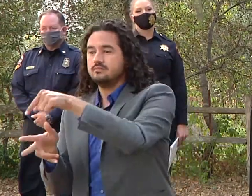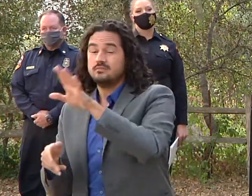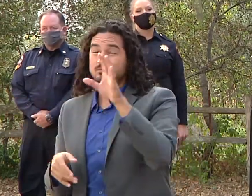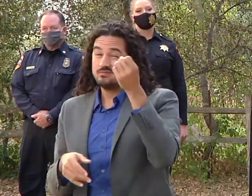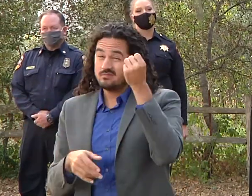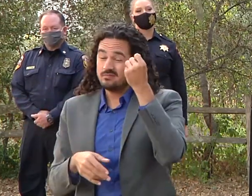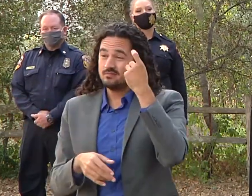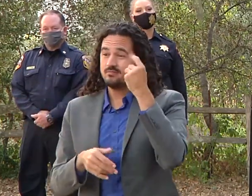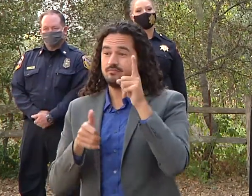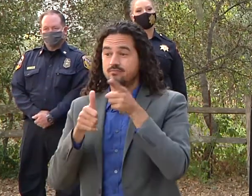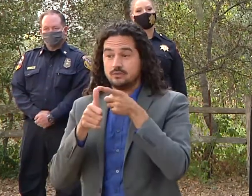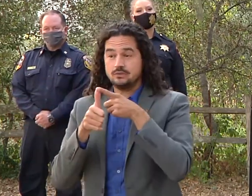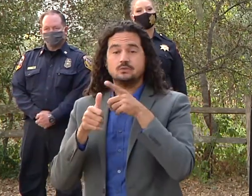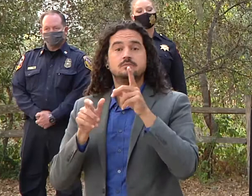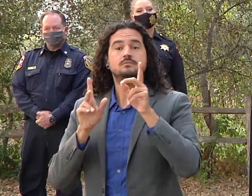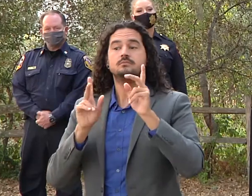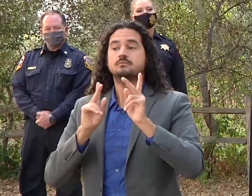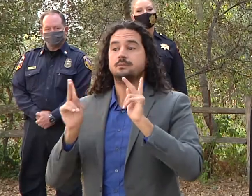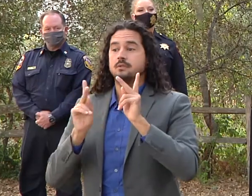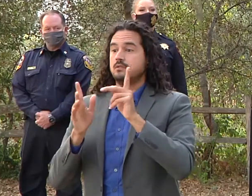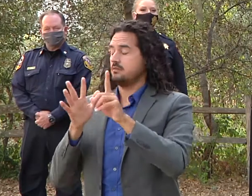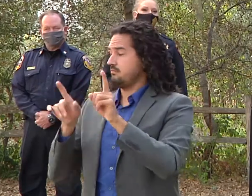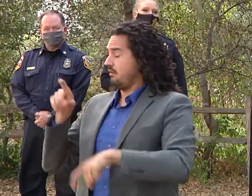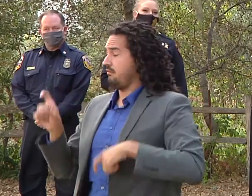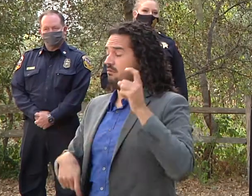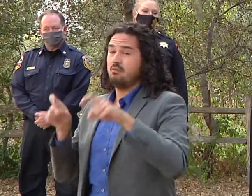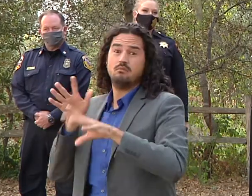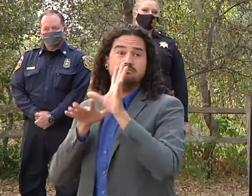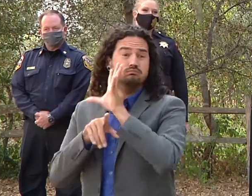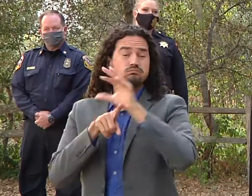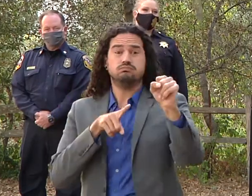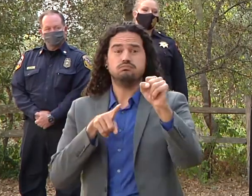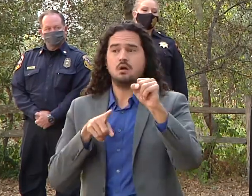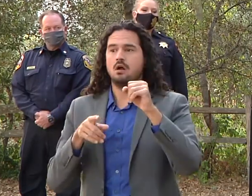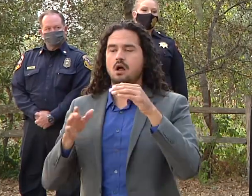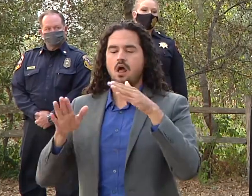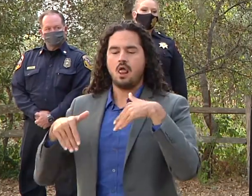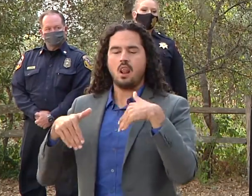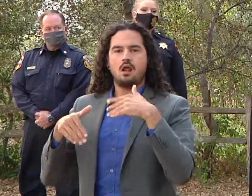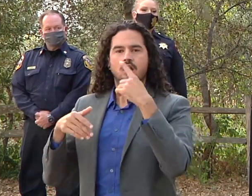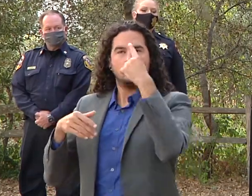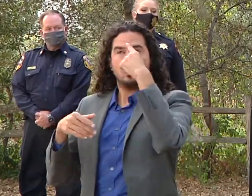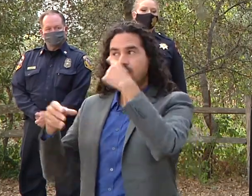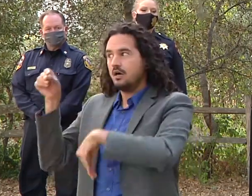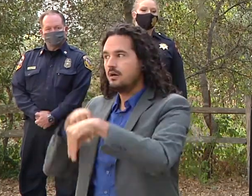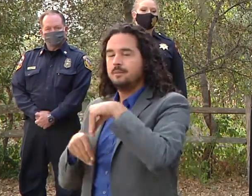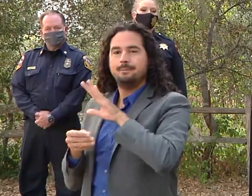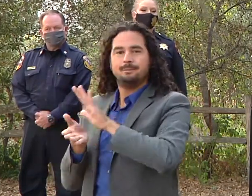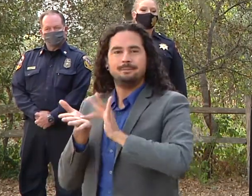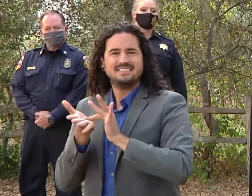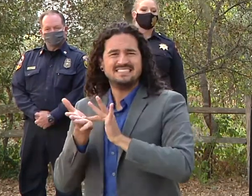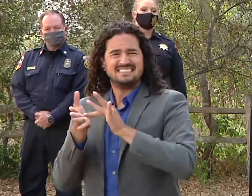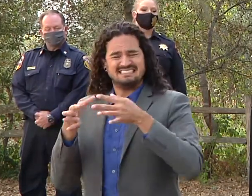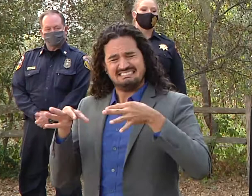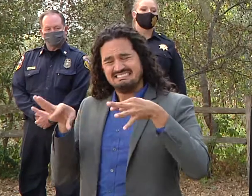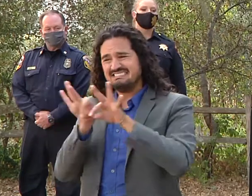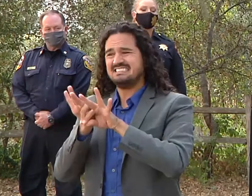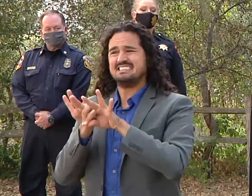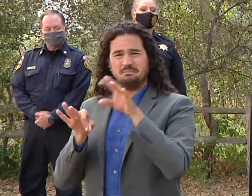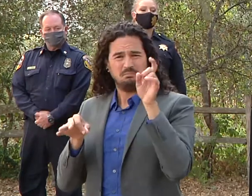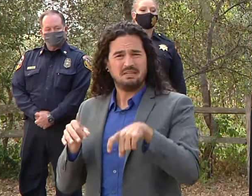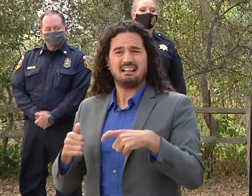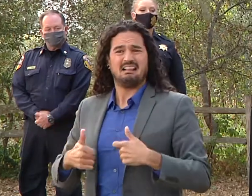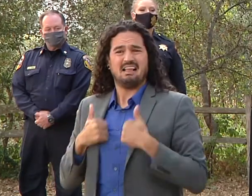something that you absolutely had to have and so we've been working uh diligently as these days have progressed and getting people back